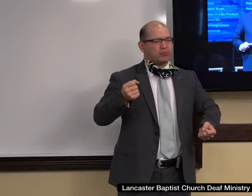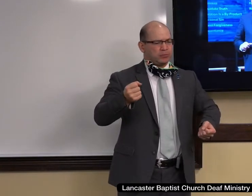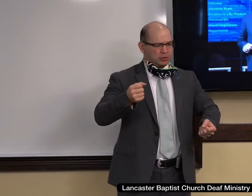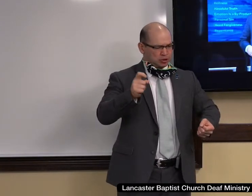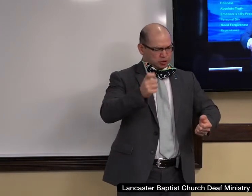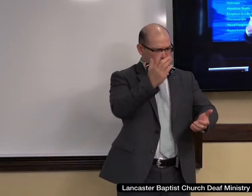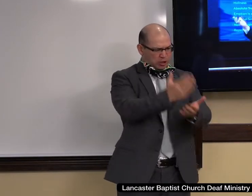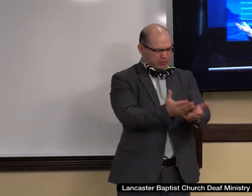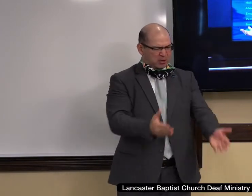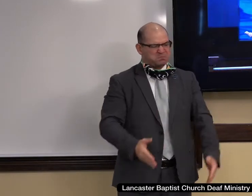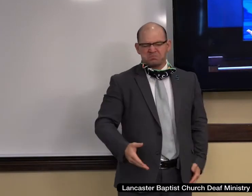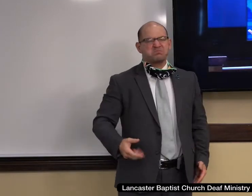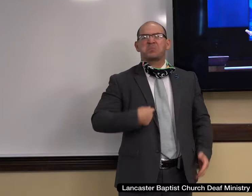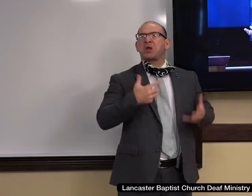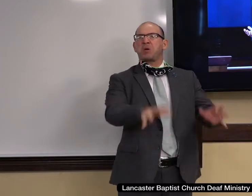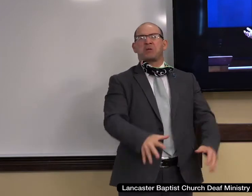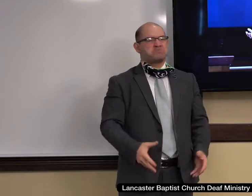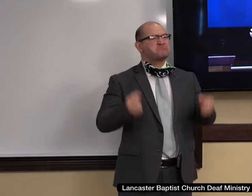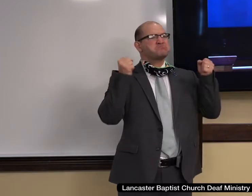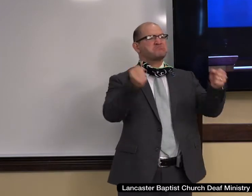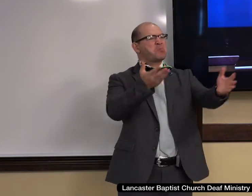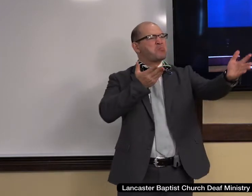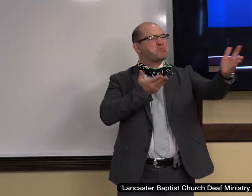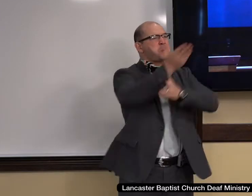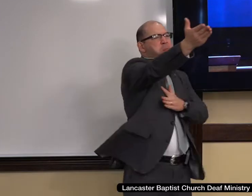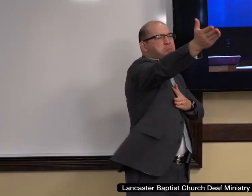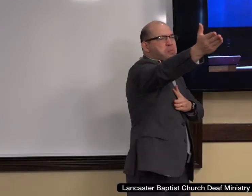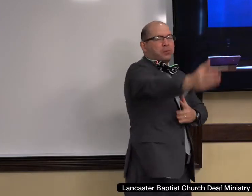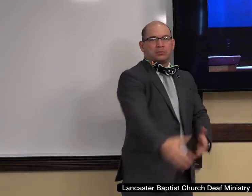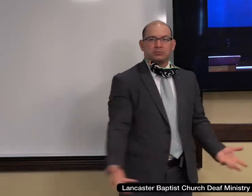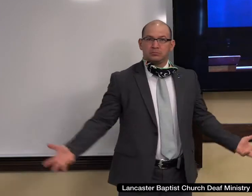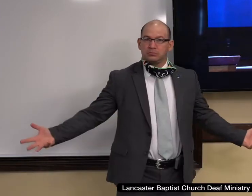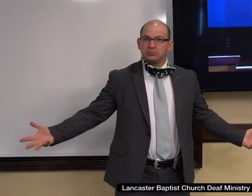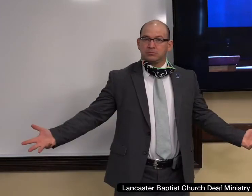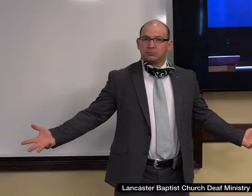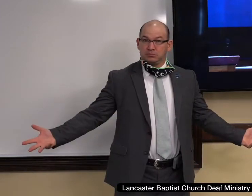stop sign there, but I don't want to stop. By the way, how many have ever seen people that that's sort of their philosophy?